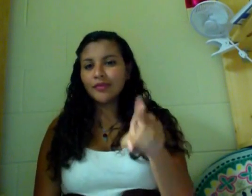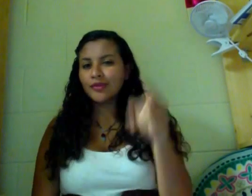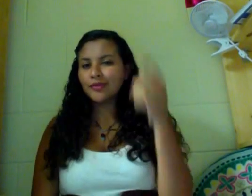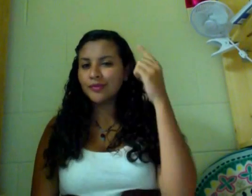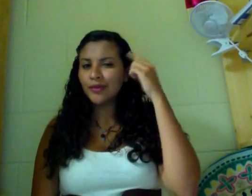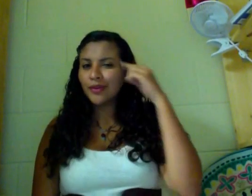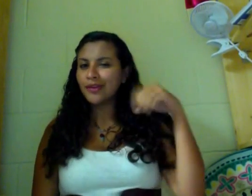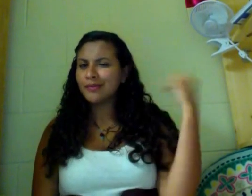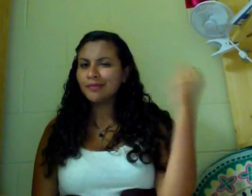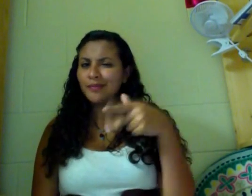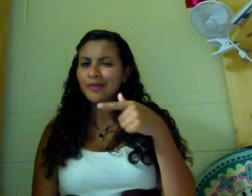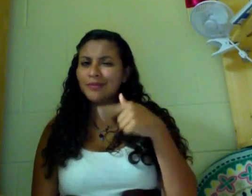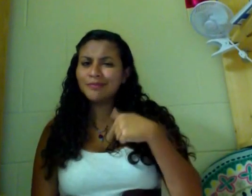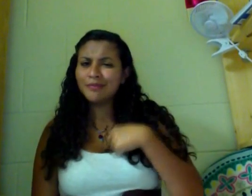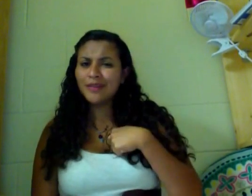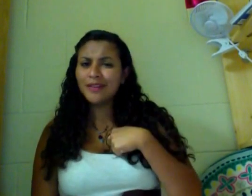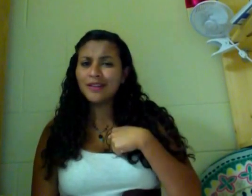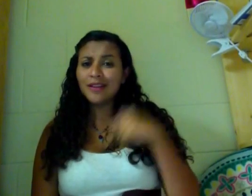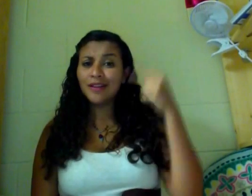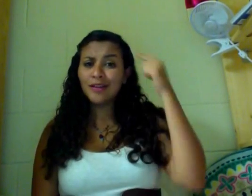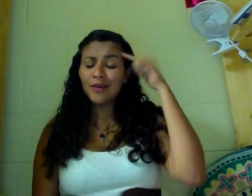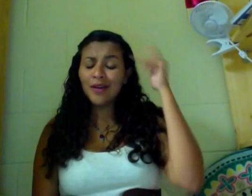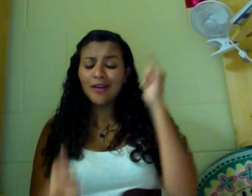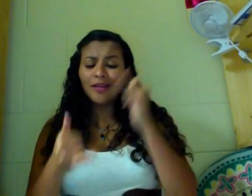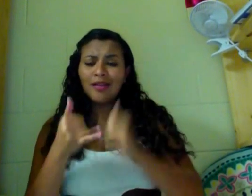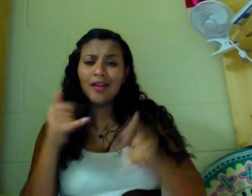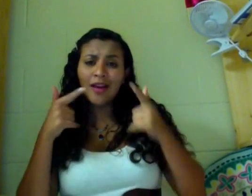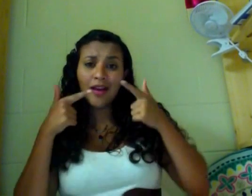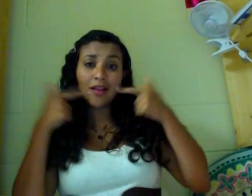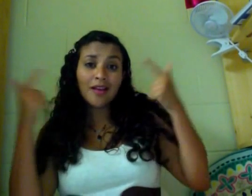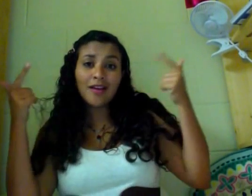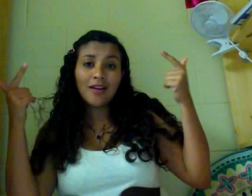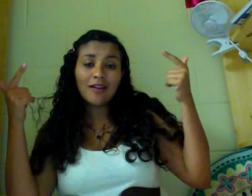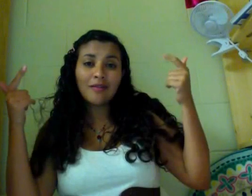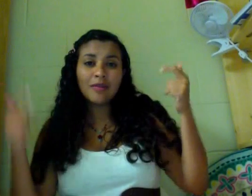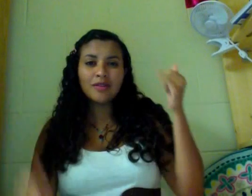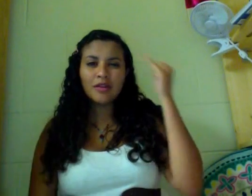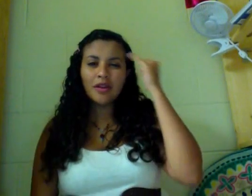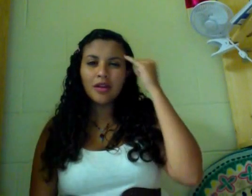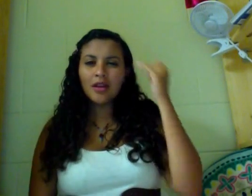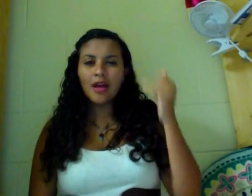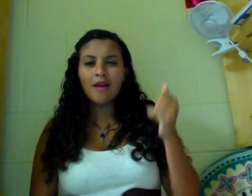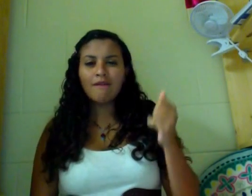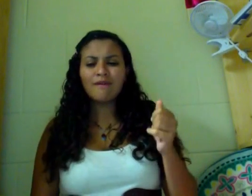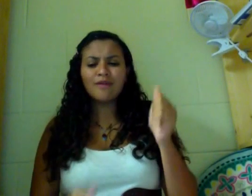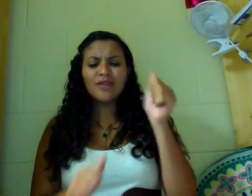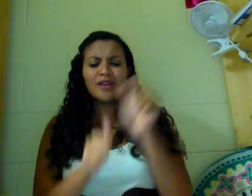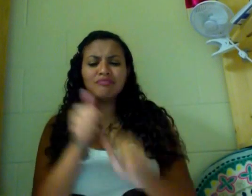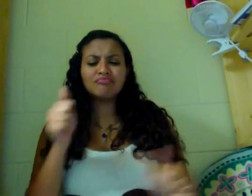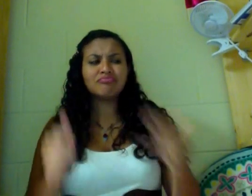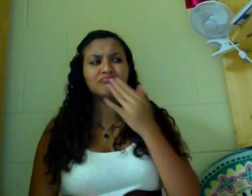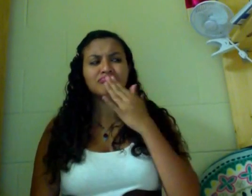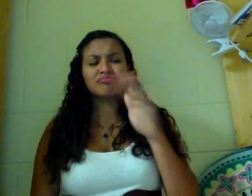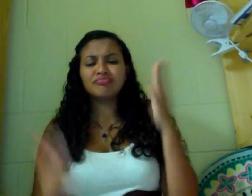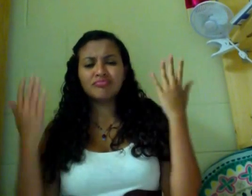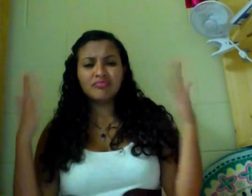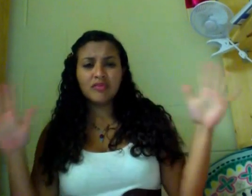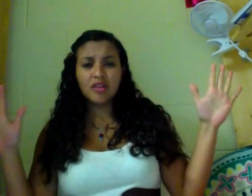You think you got the best of me, think you've had the last laugh Bet you think that everything good is gone